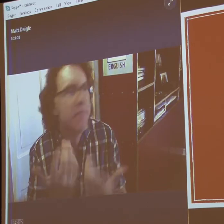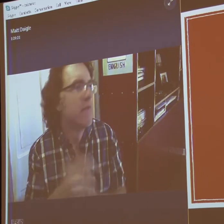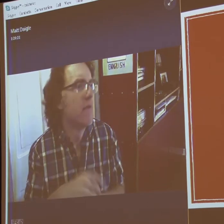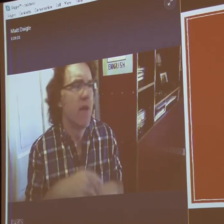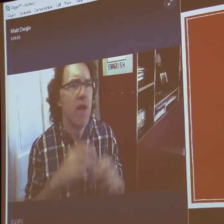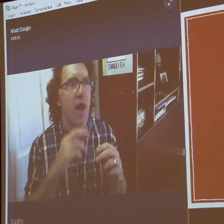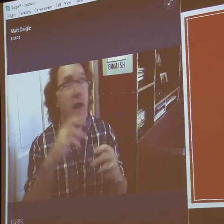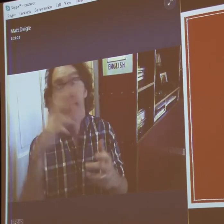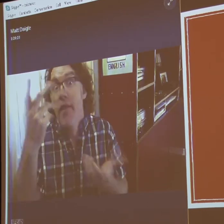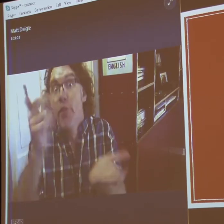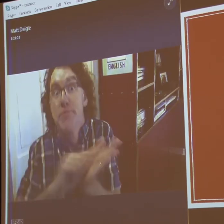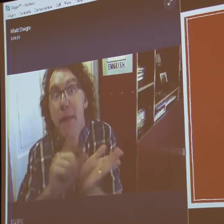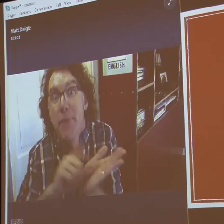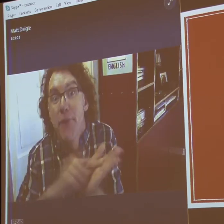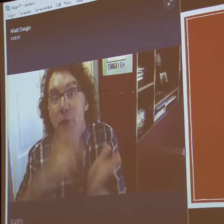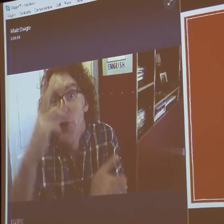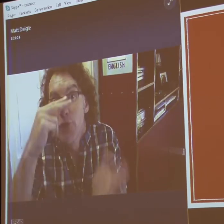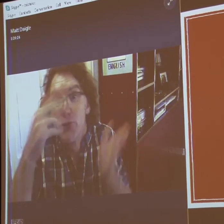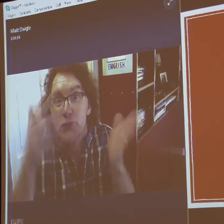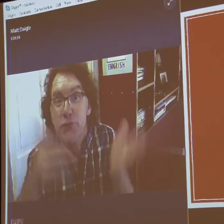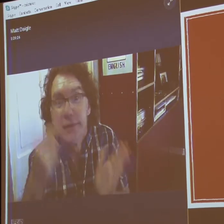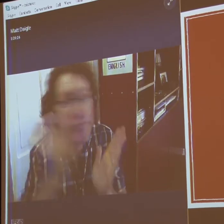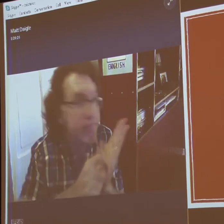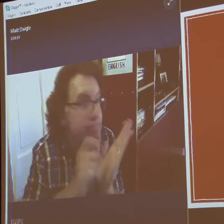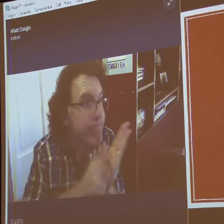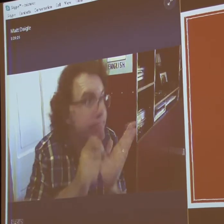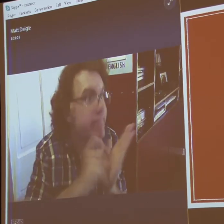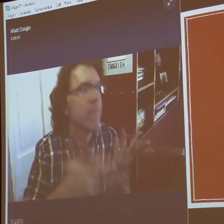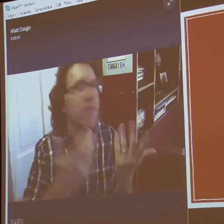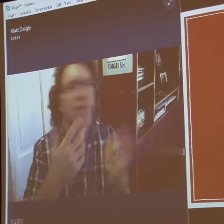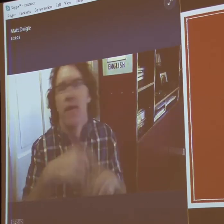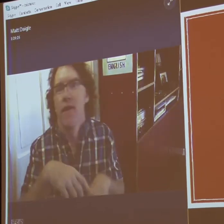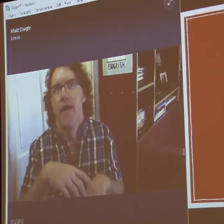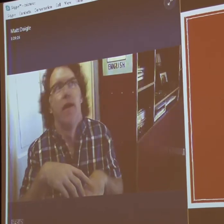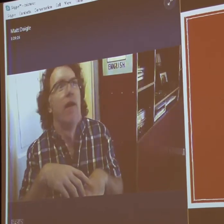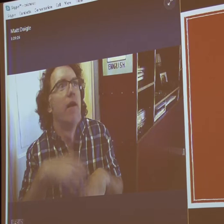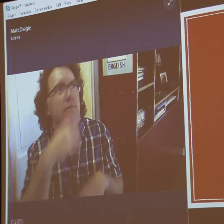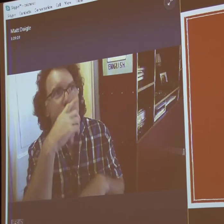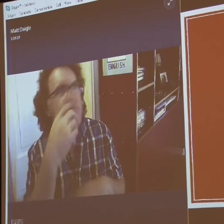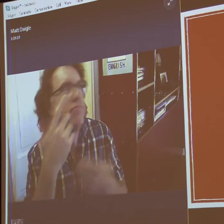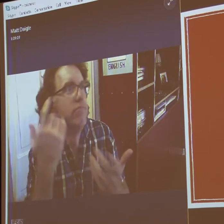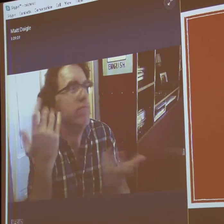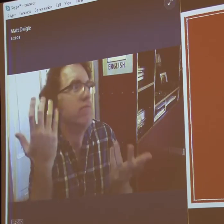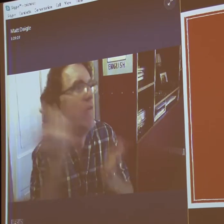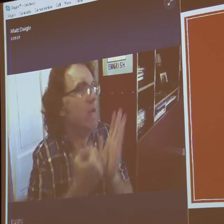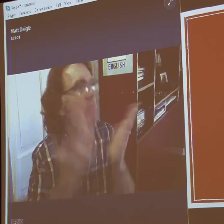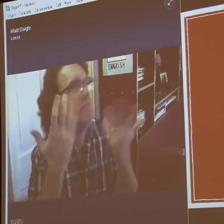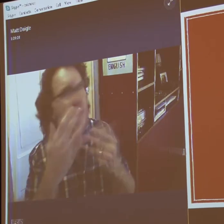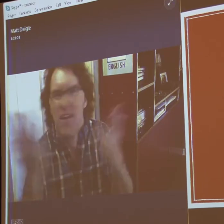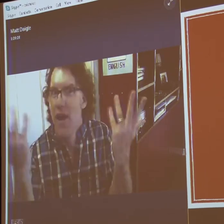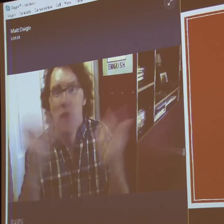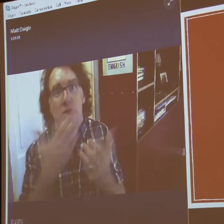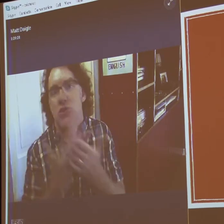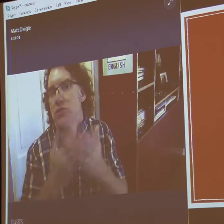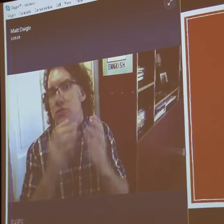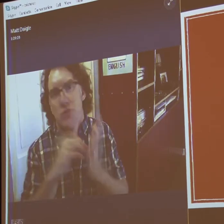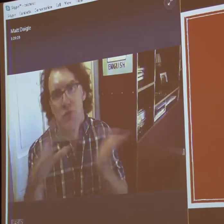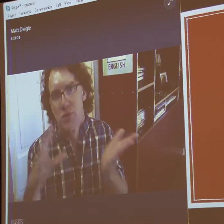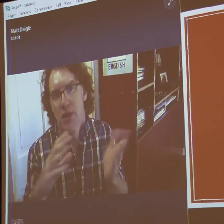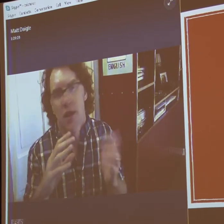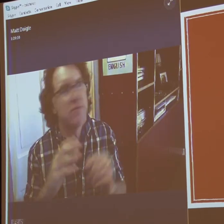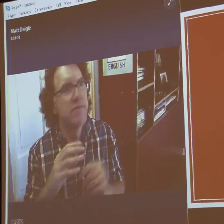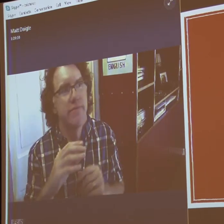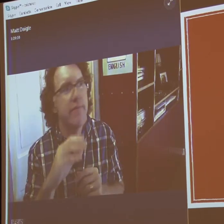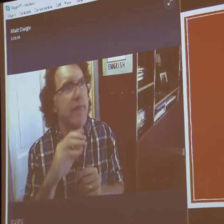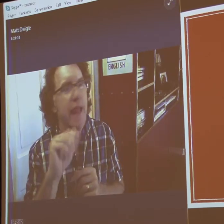soccer. I joined the wrestling team. I was the cartoonist in the newspaper. Well, let think what else. I did